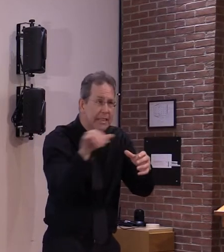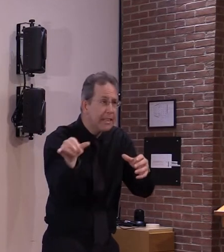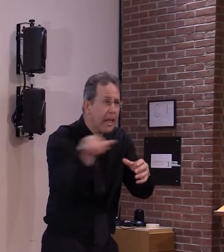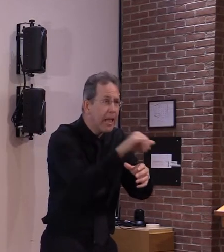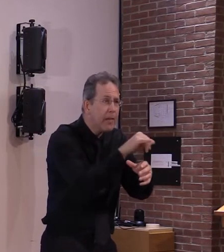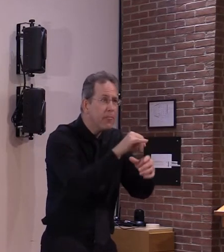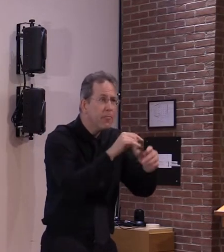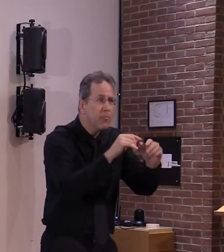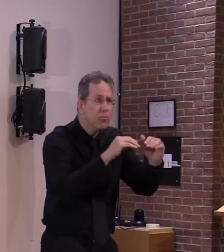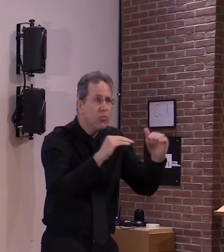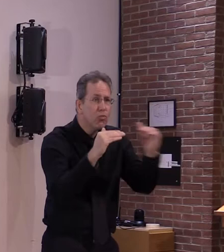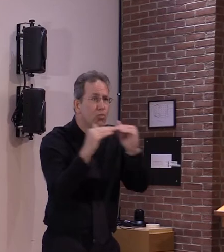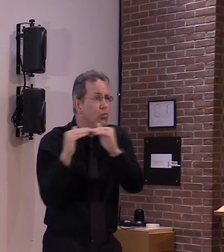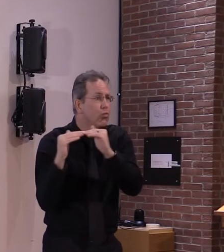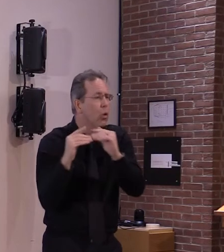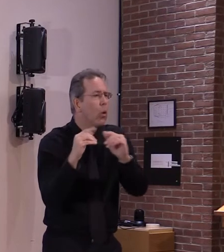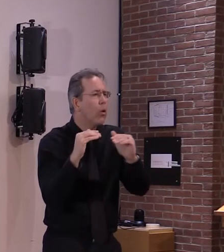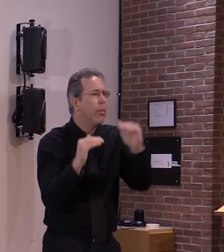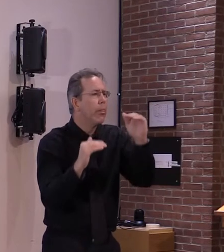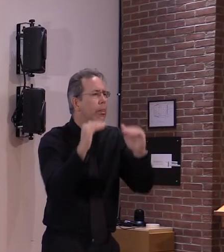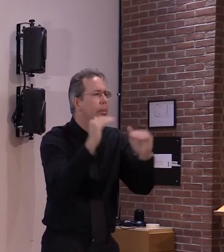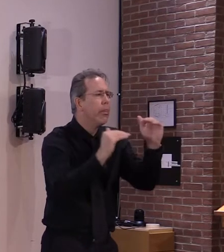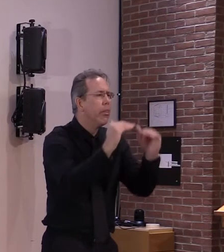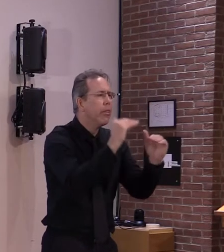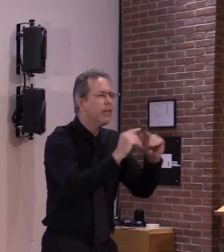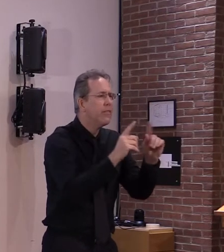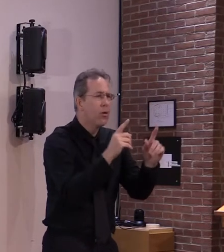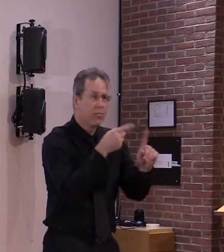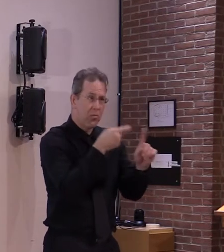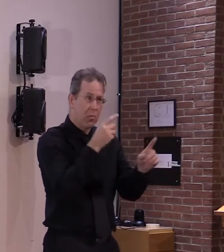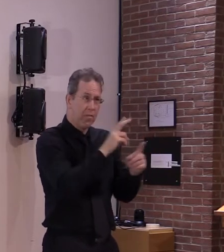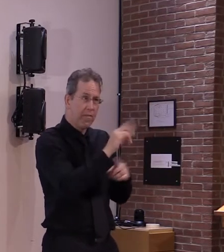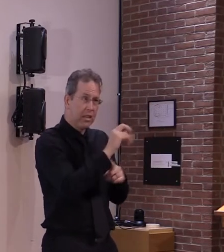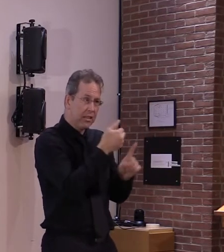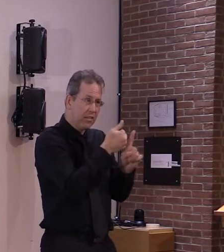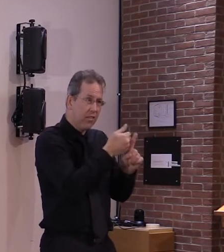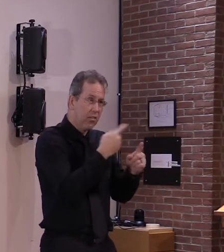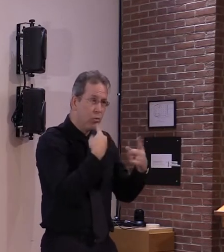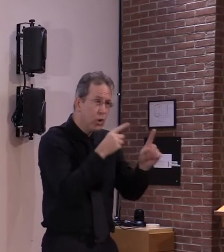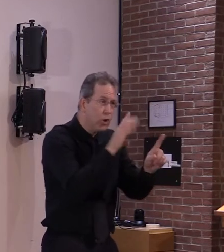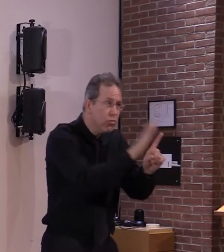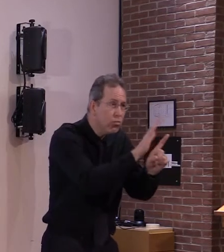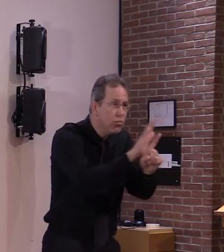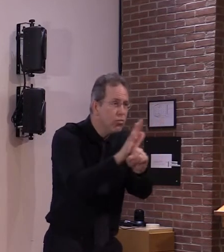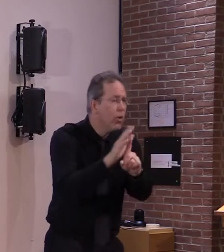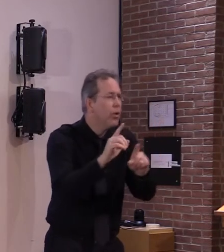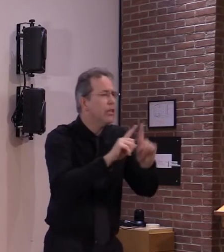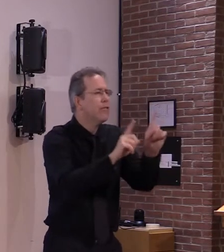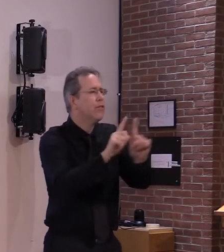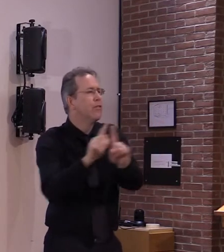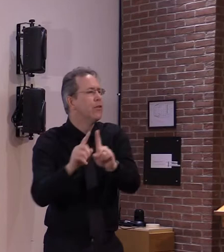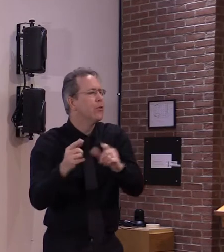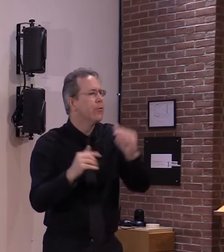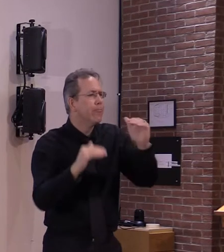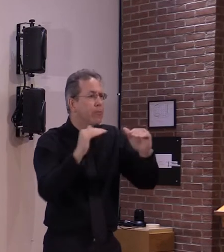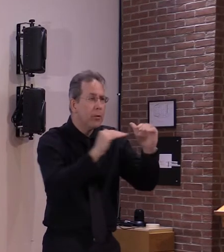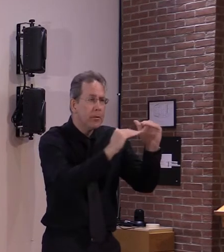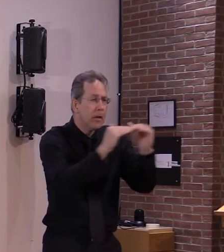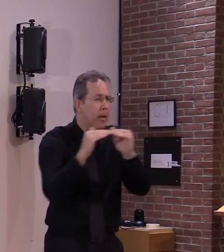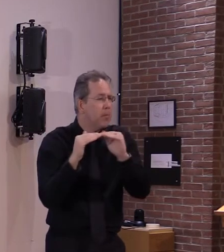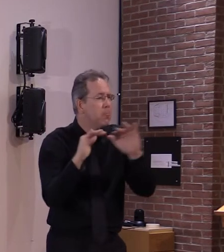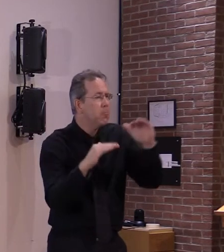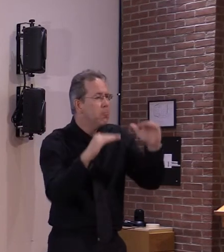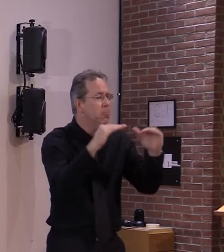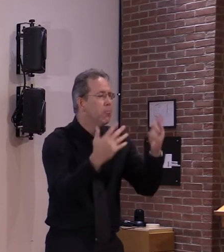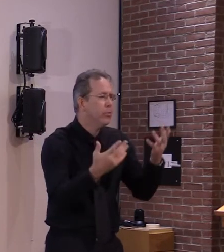on and i will say that the uvea medical center trial or the college of medicine trial